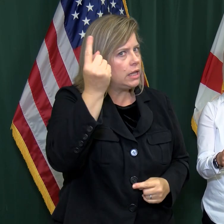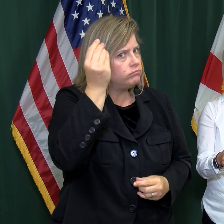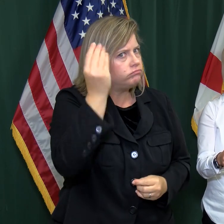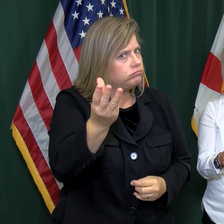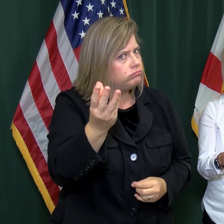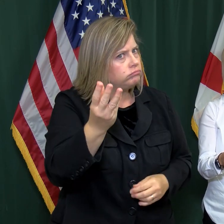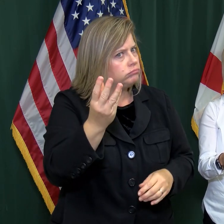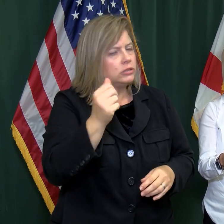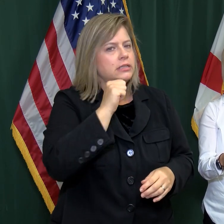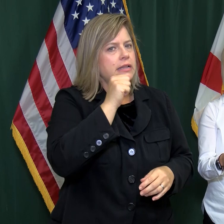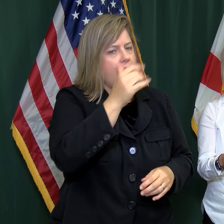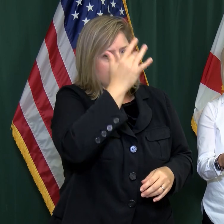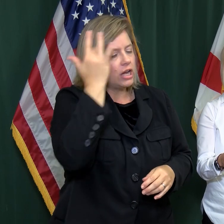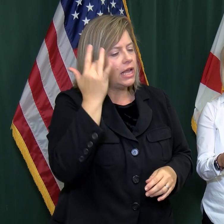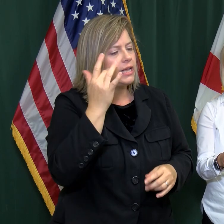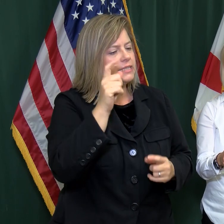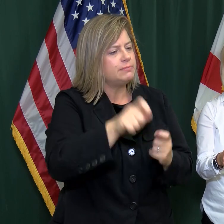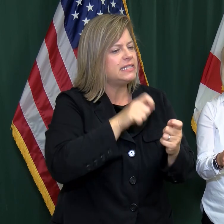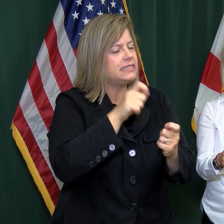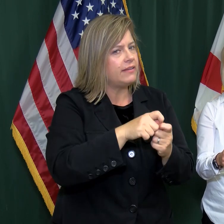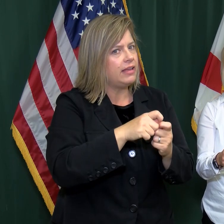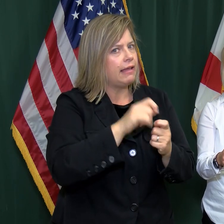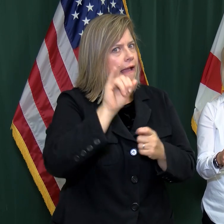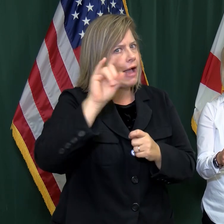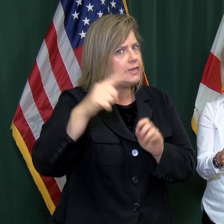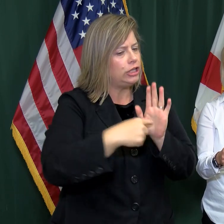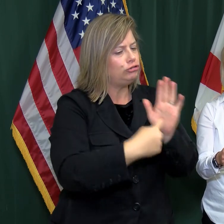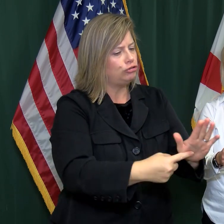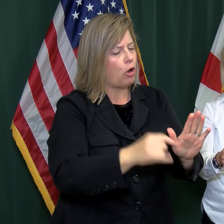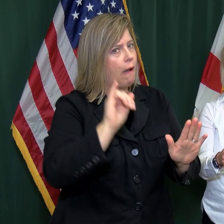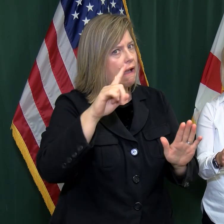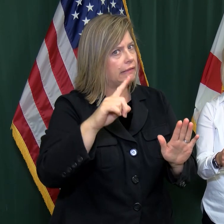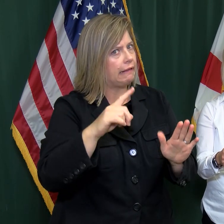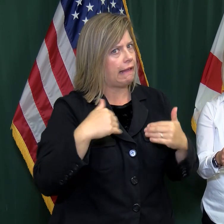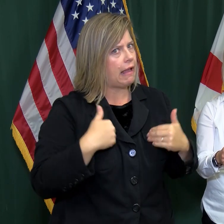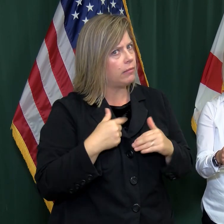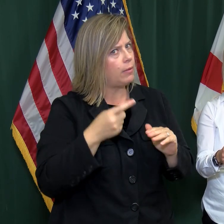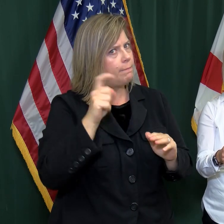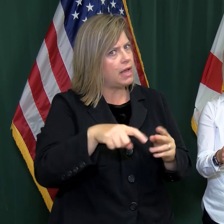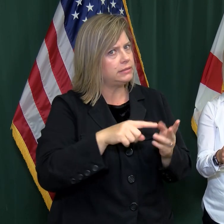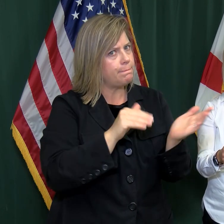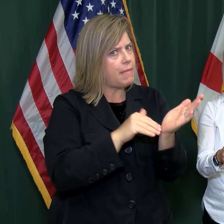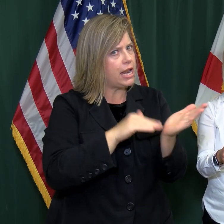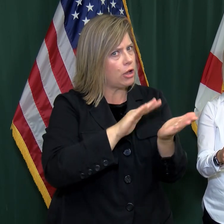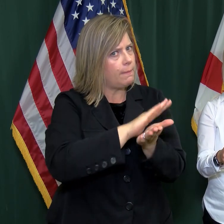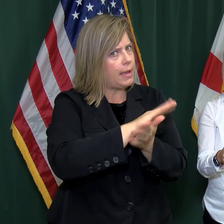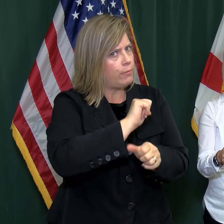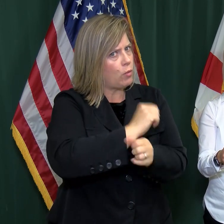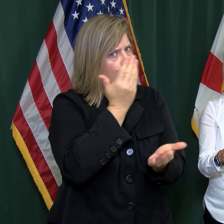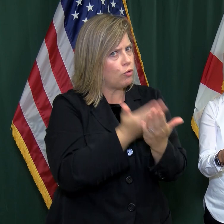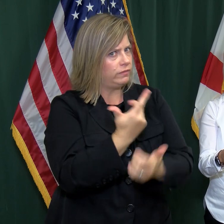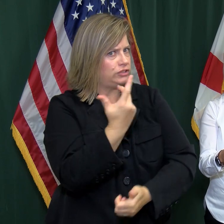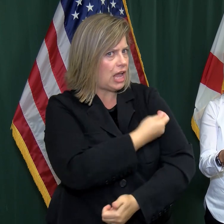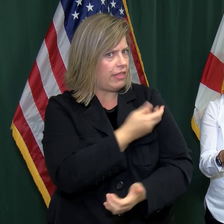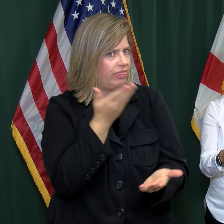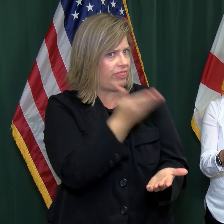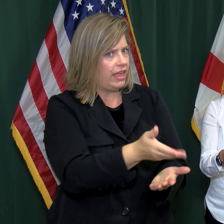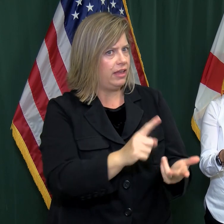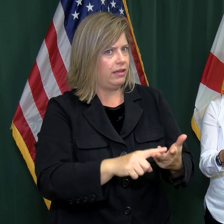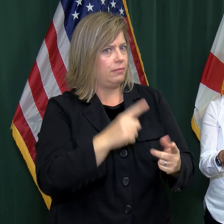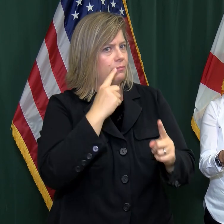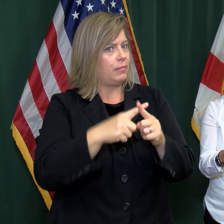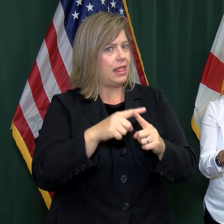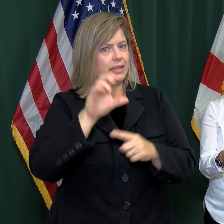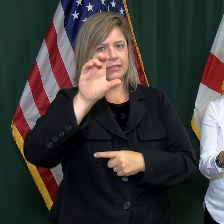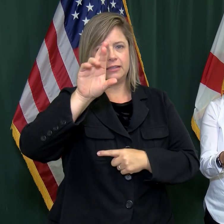Do not forget proper identification for your pet. Medical records, crates and